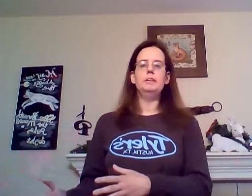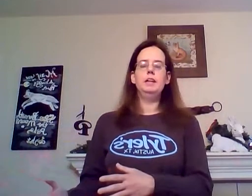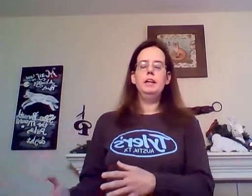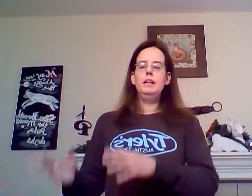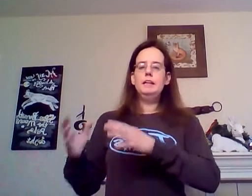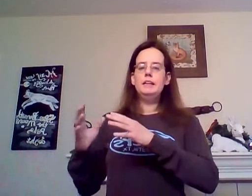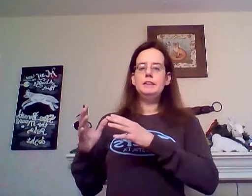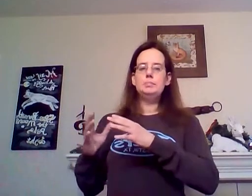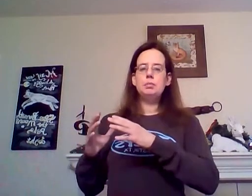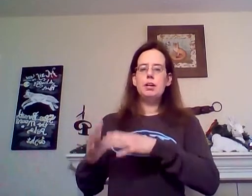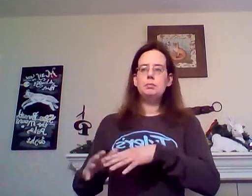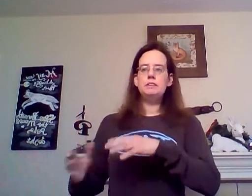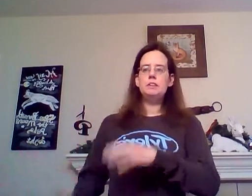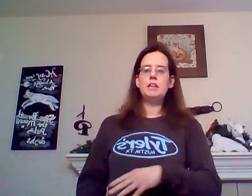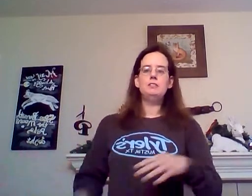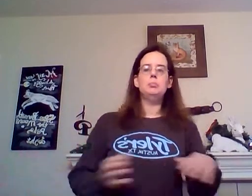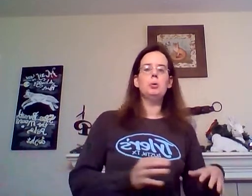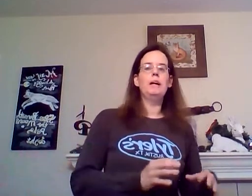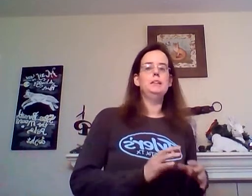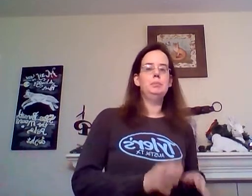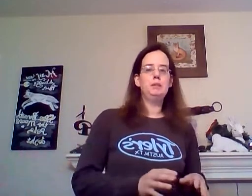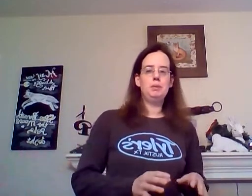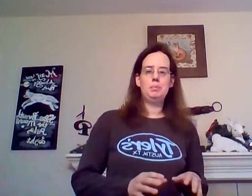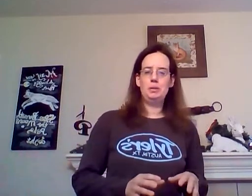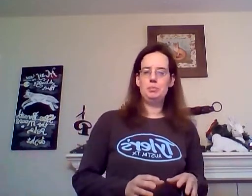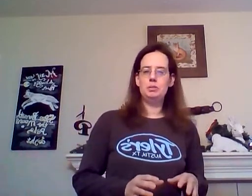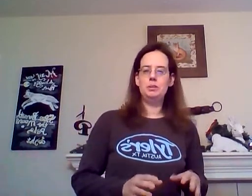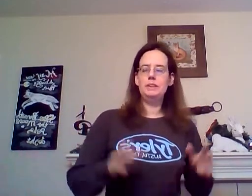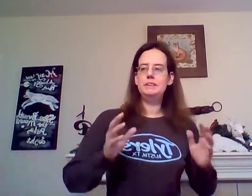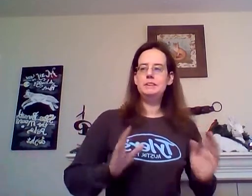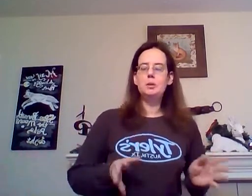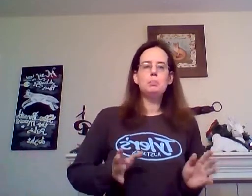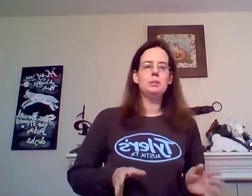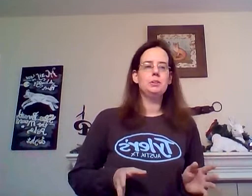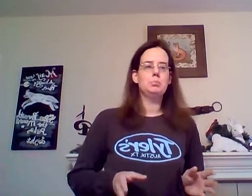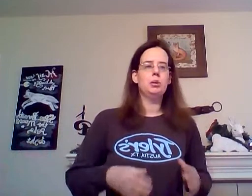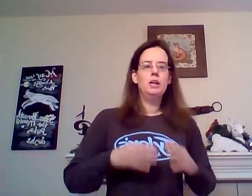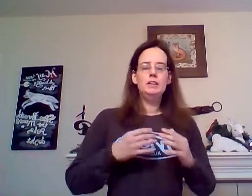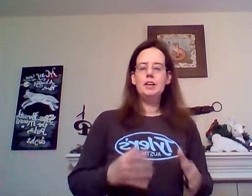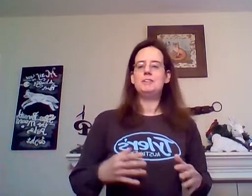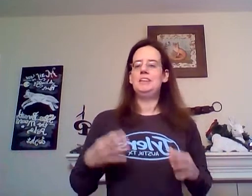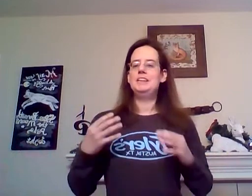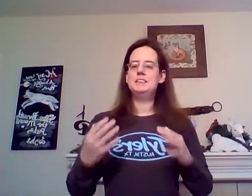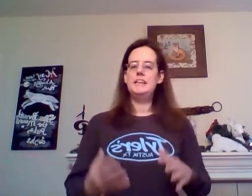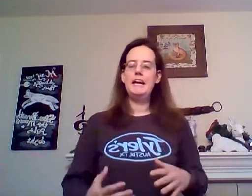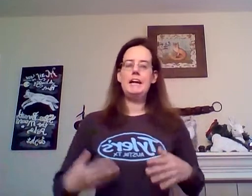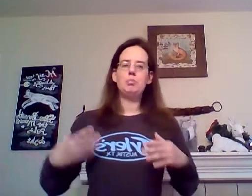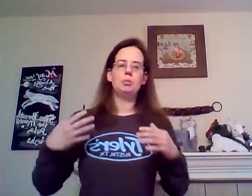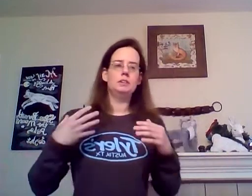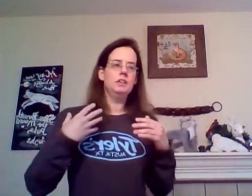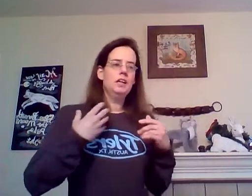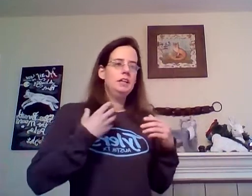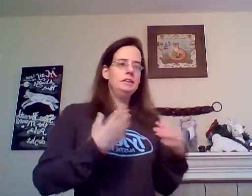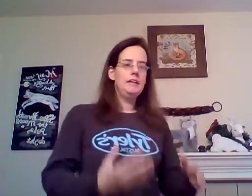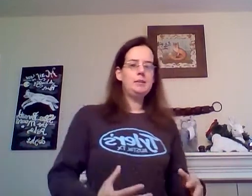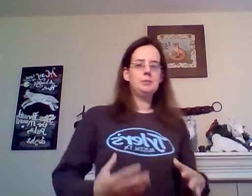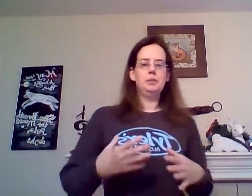is probably 10 times more as meeting people in person he's so personable loves kids and animals and nature